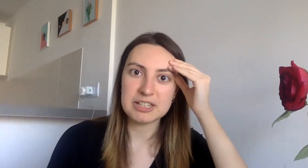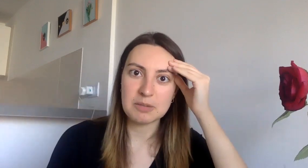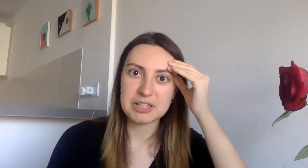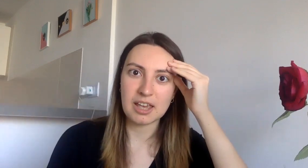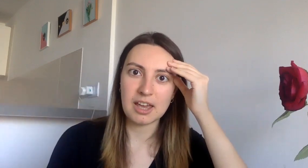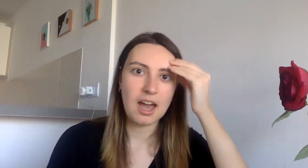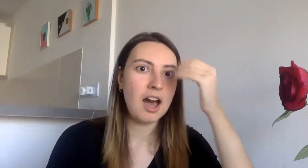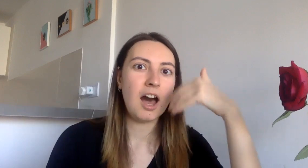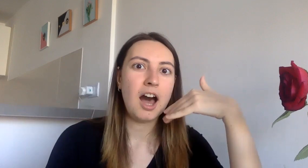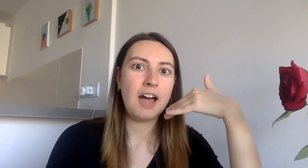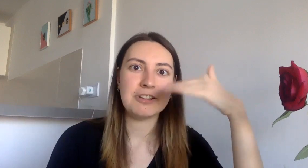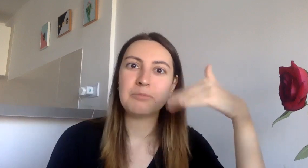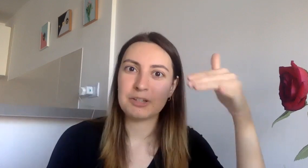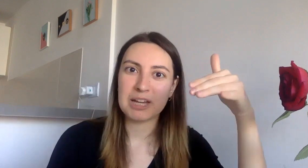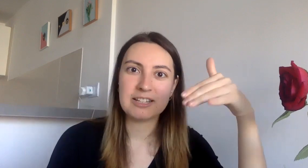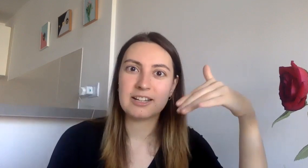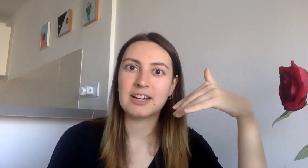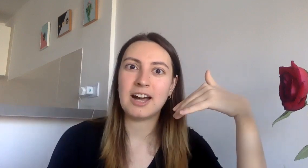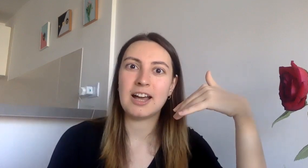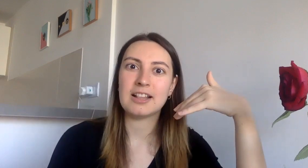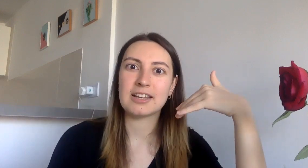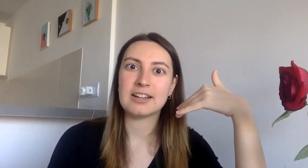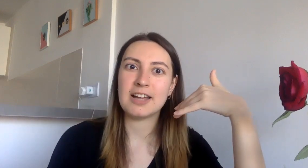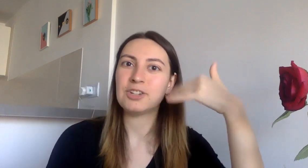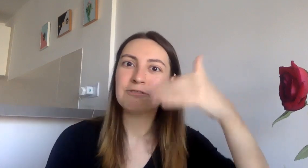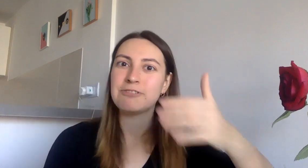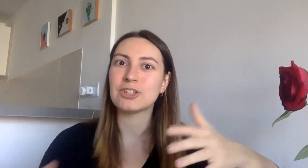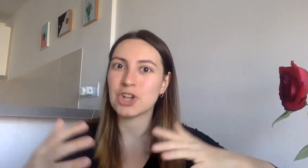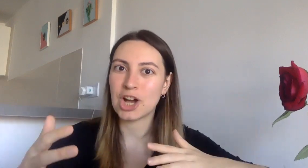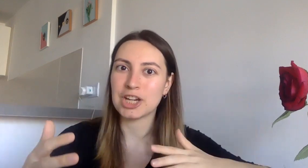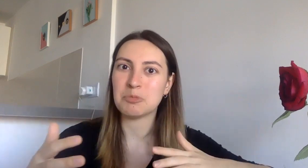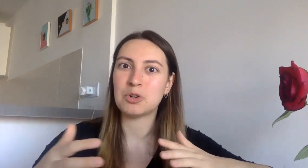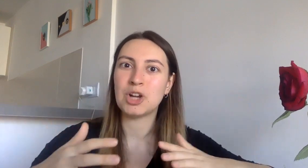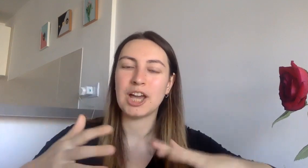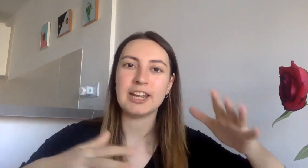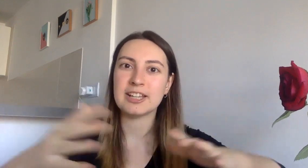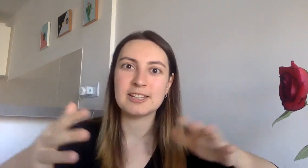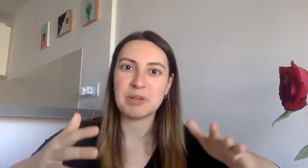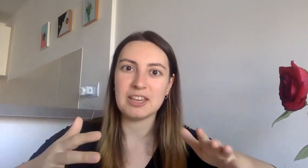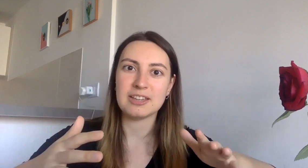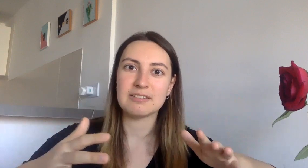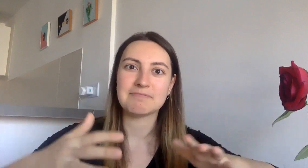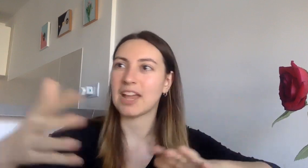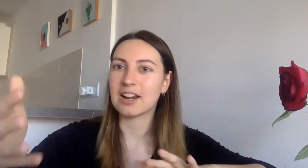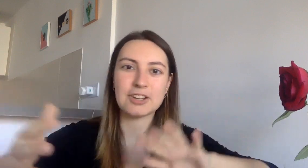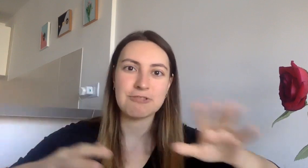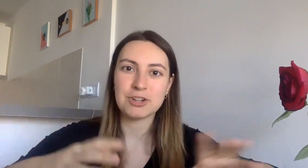tipsy i feel much better like i don't feel shy anymore and i could speak english fresh